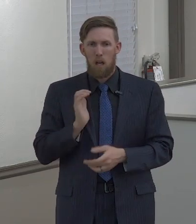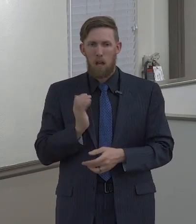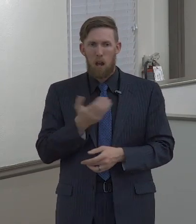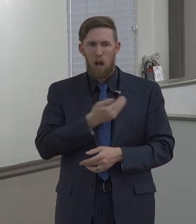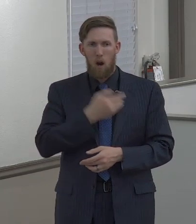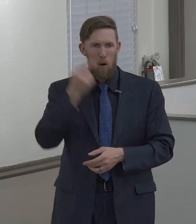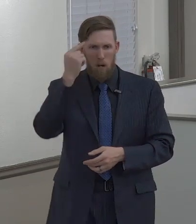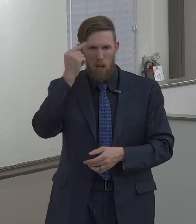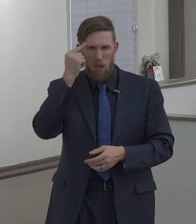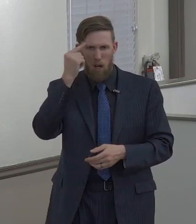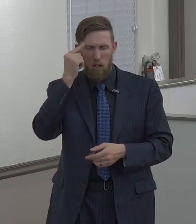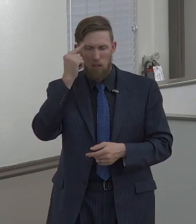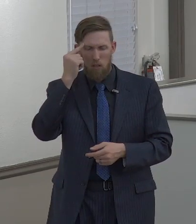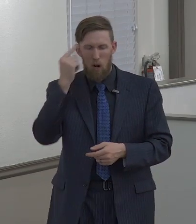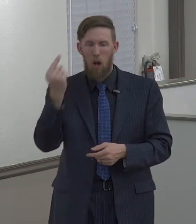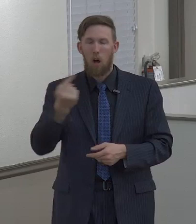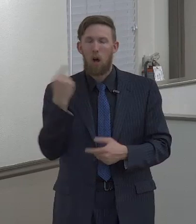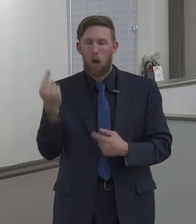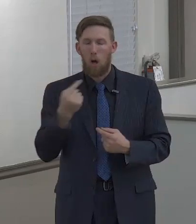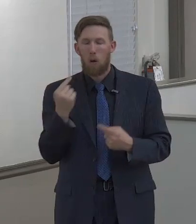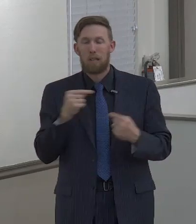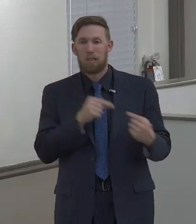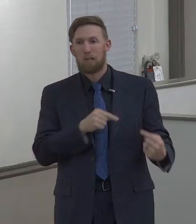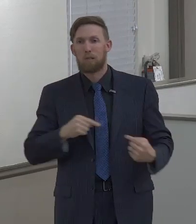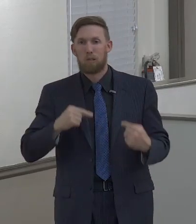folks. It's a struggle.